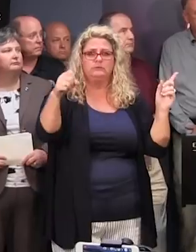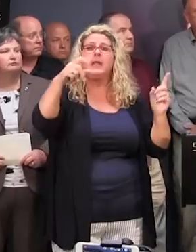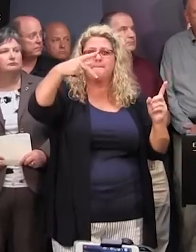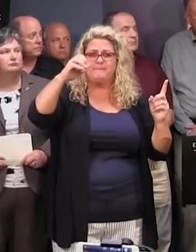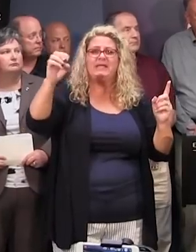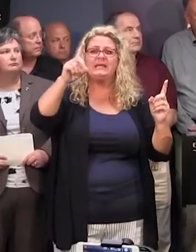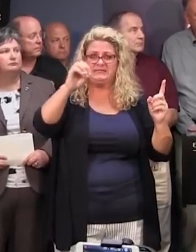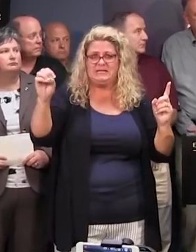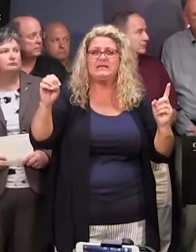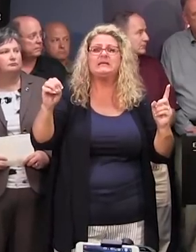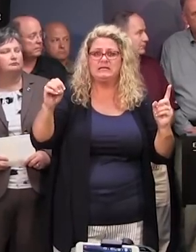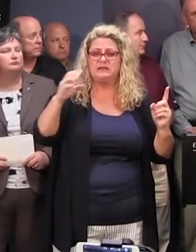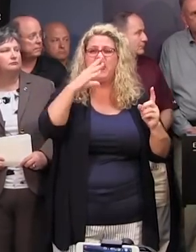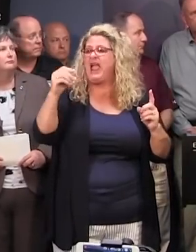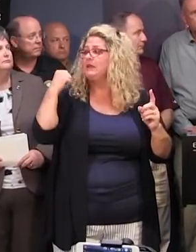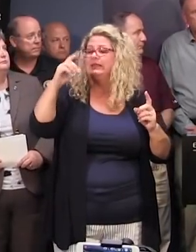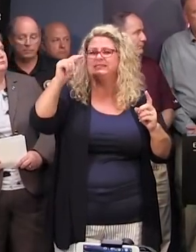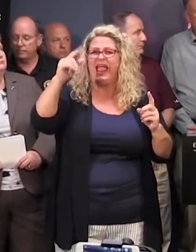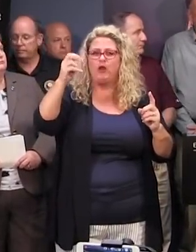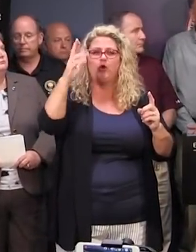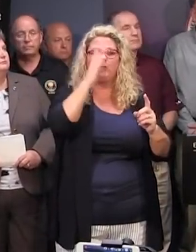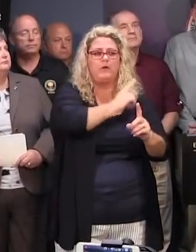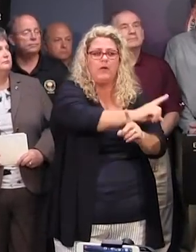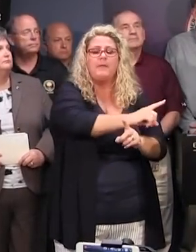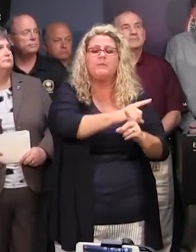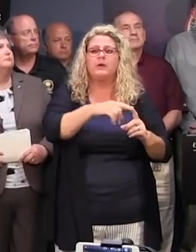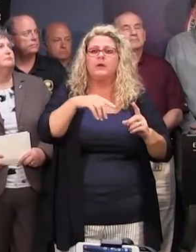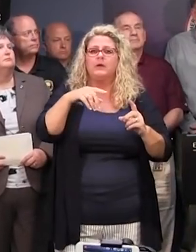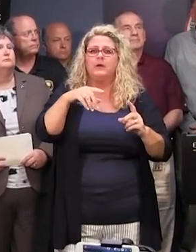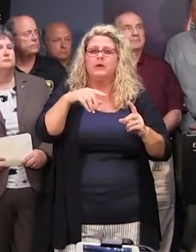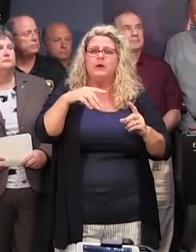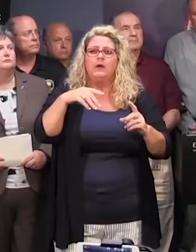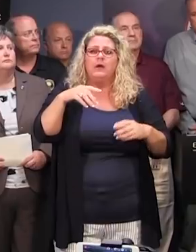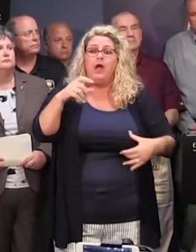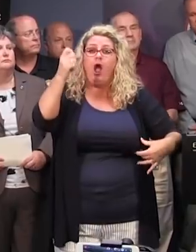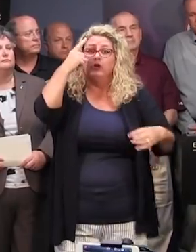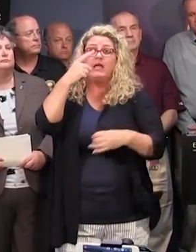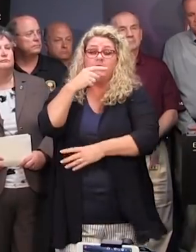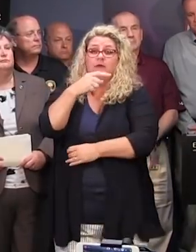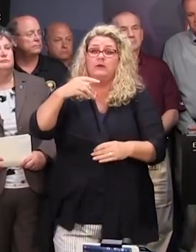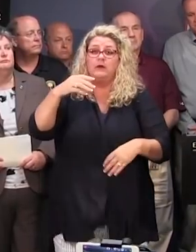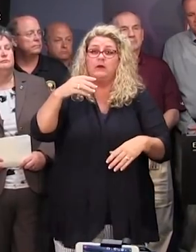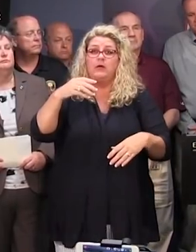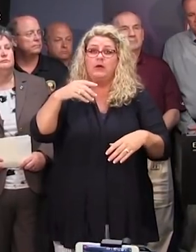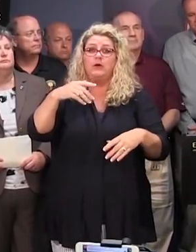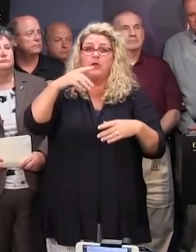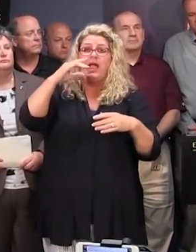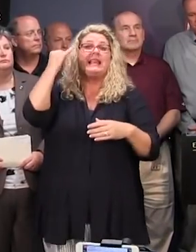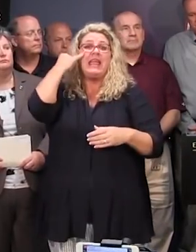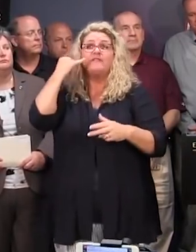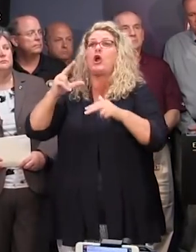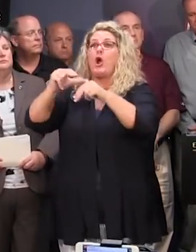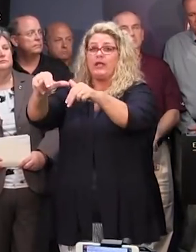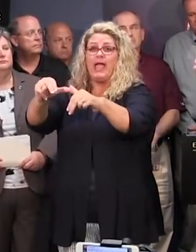the PD and before Colonel Taylor comes forward, there's some point that no one can go out in a hurricane. So even you could call